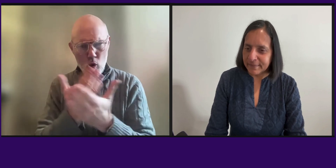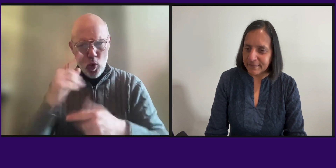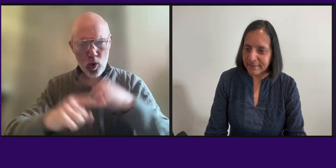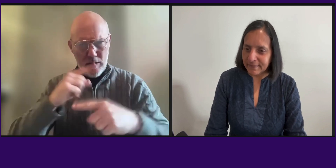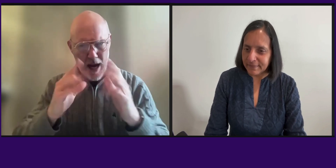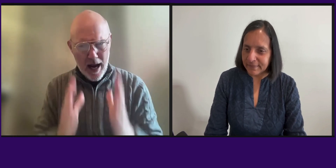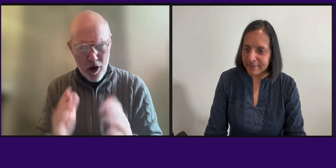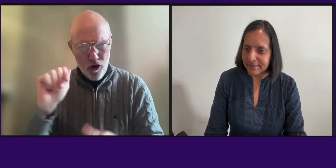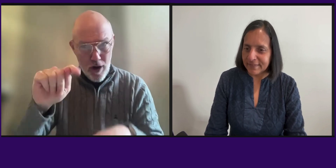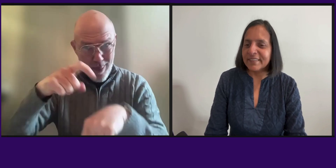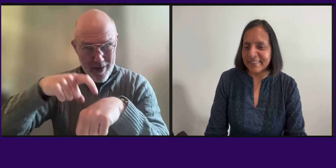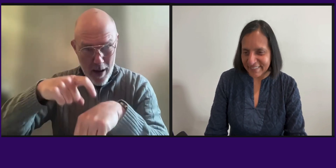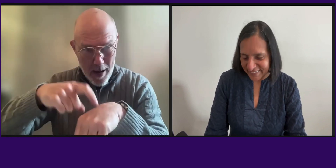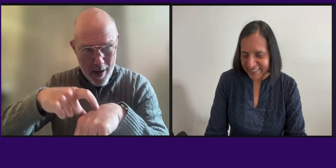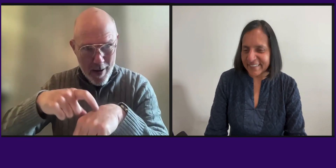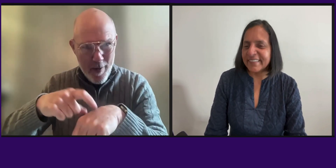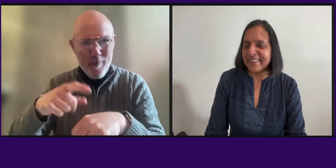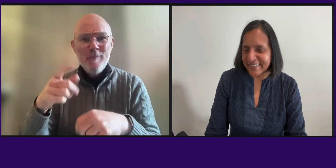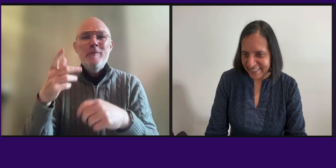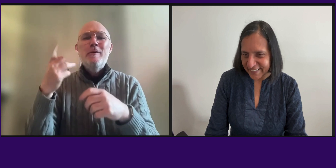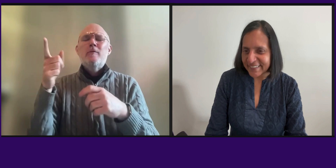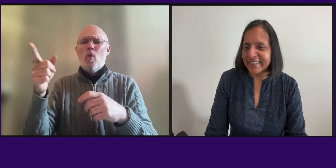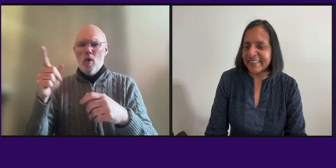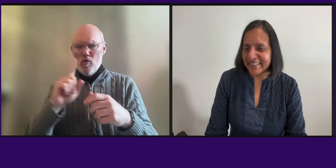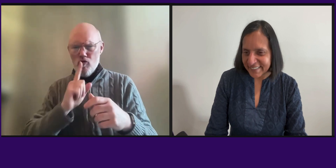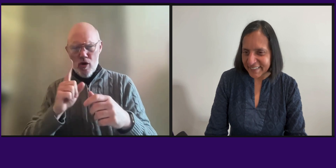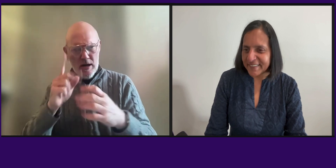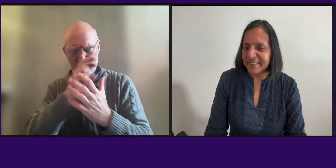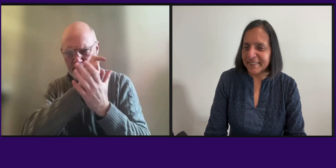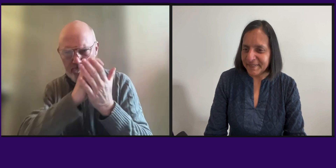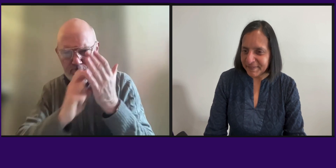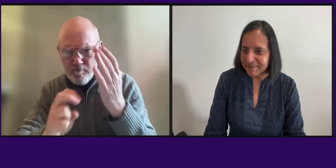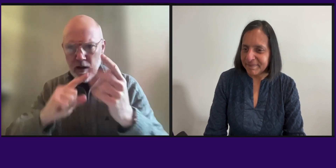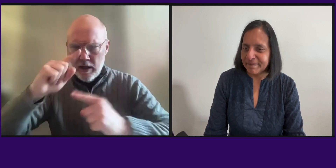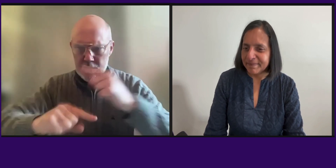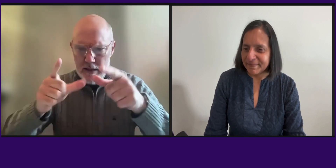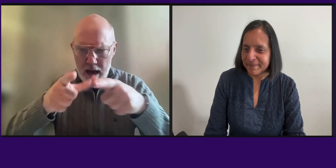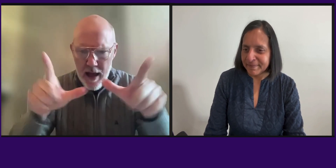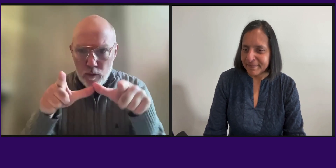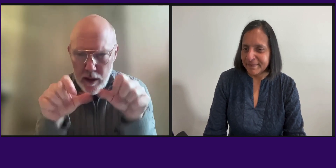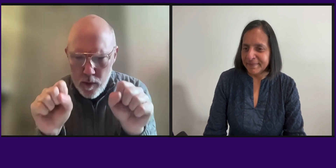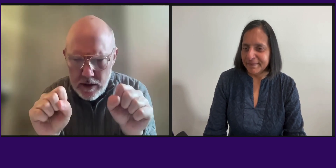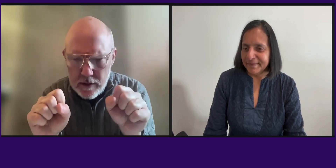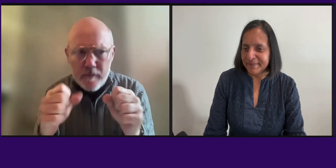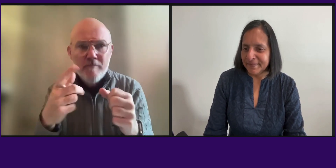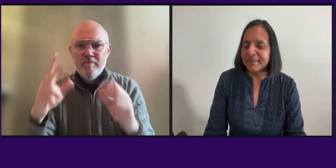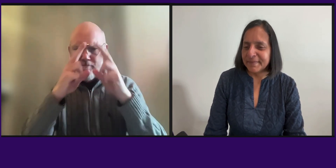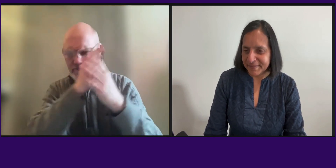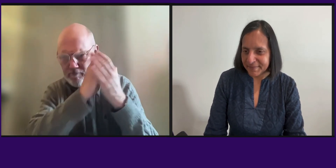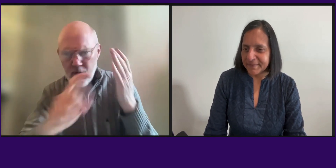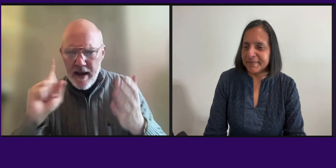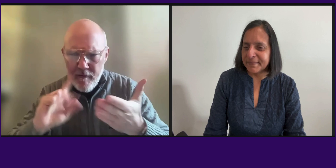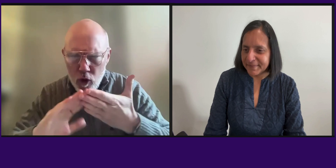was an emerging signer at the time. He was really just beginning to dive into American Sign Language and linguistics at the